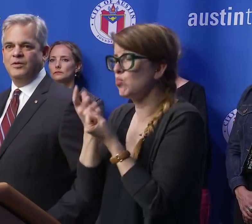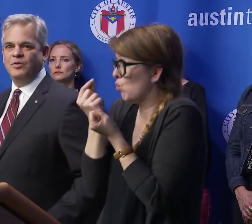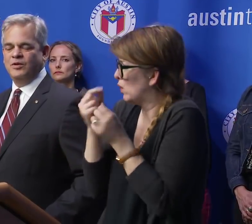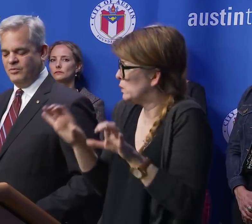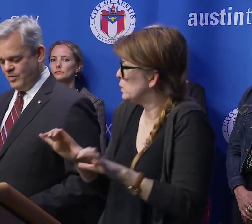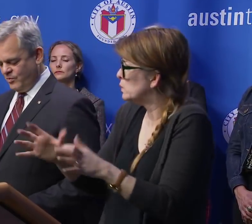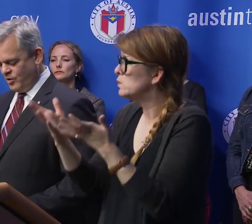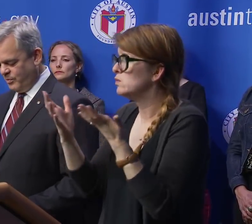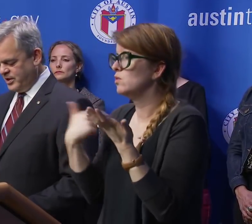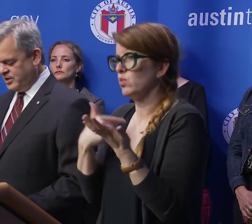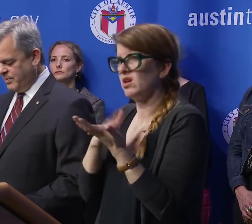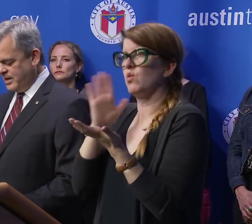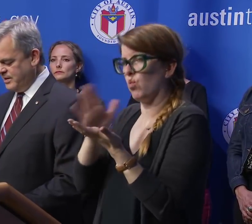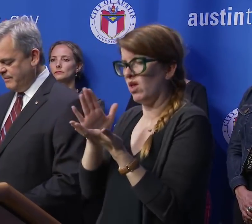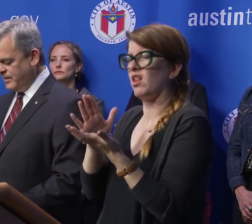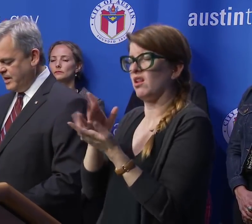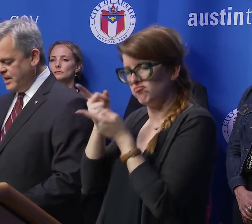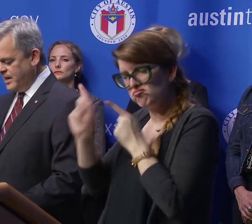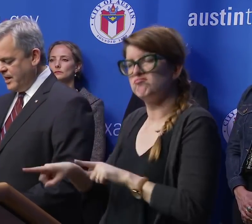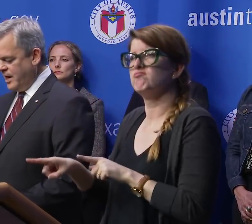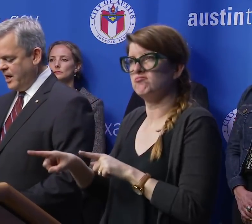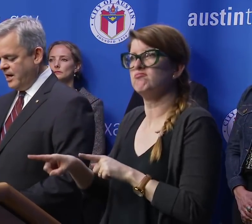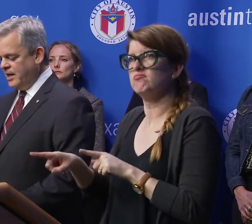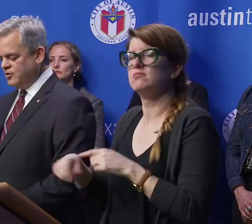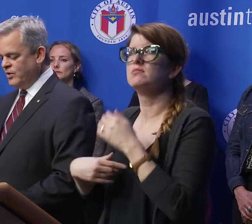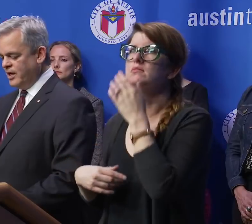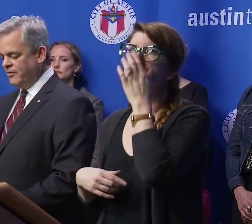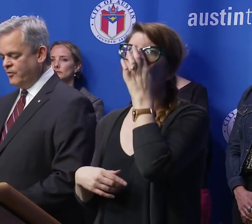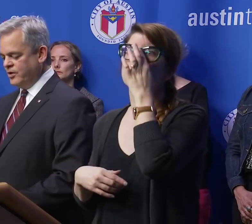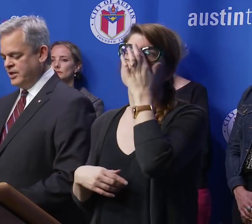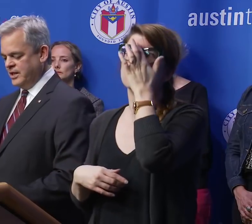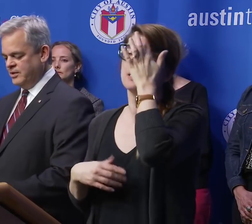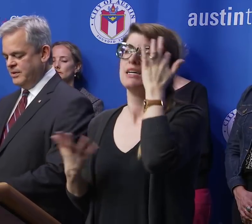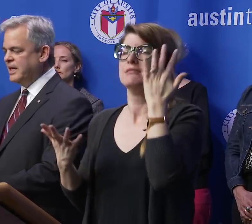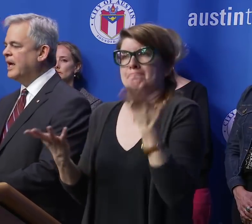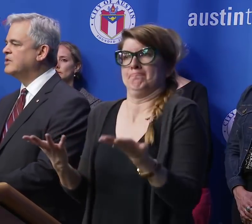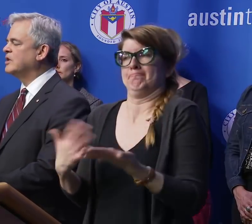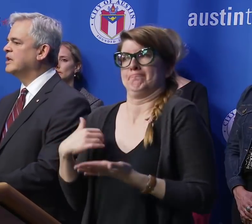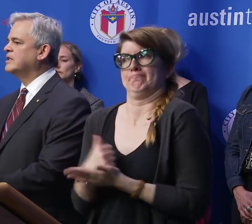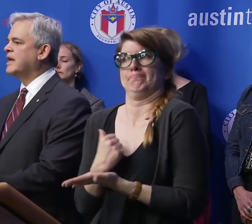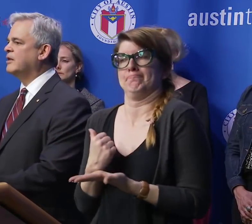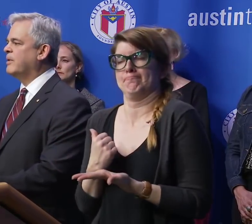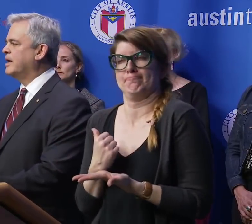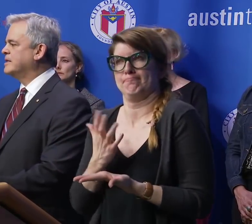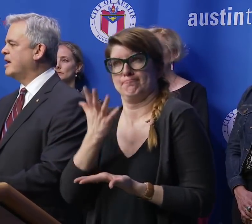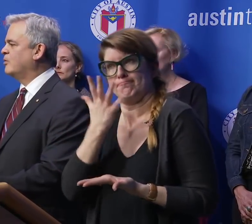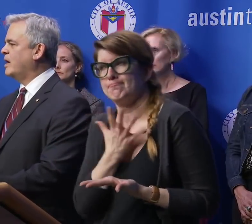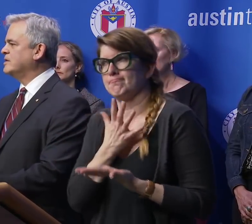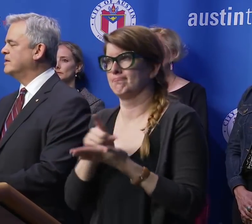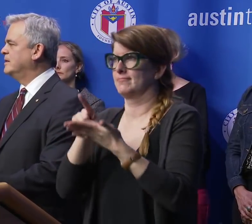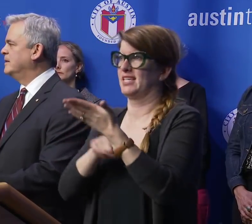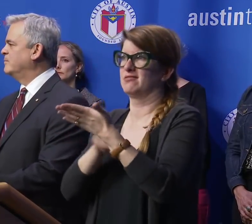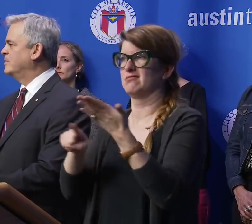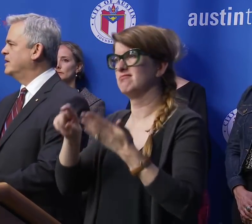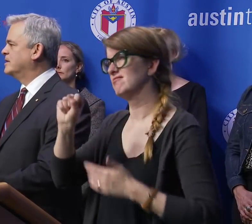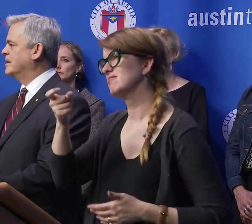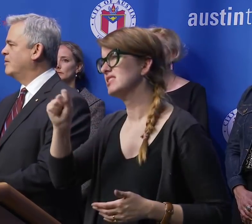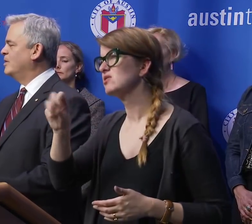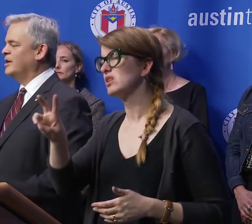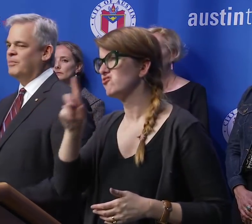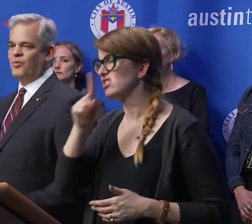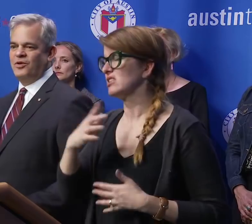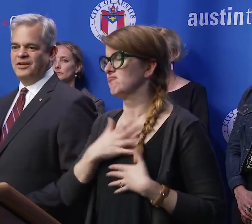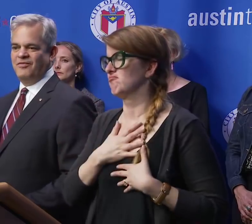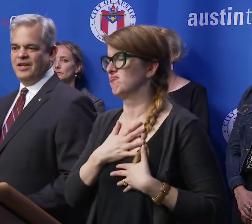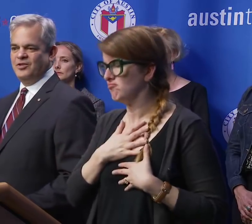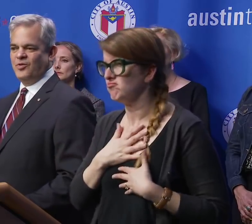participate. It's really unfortunate to be cancelling South By Southwest. It's